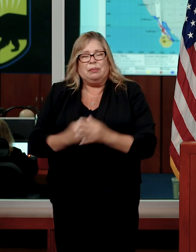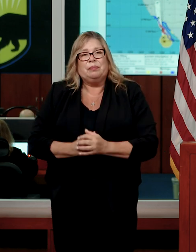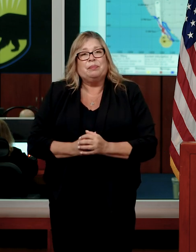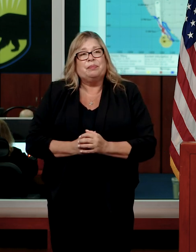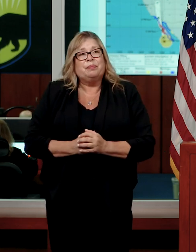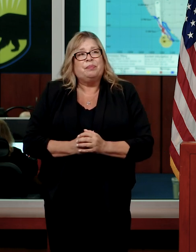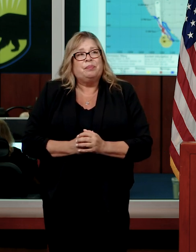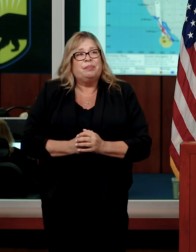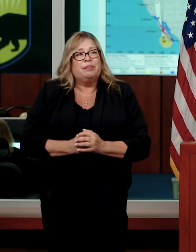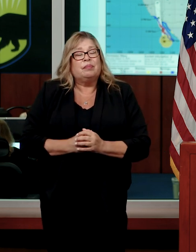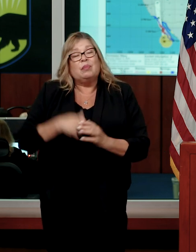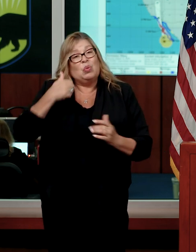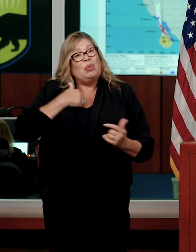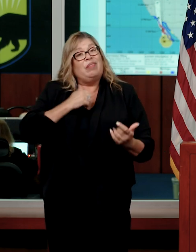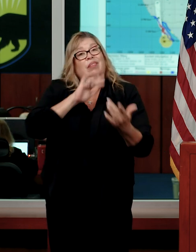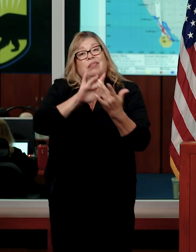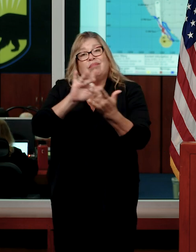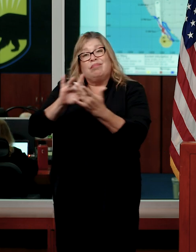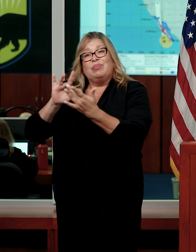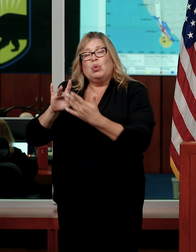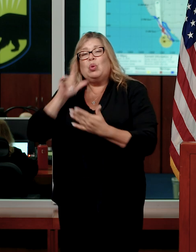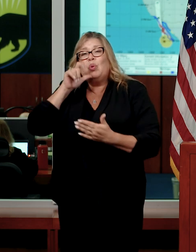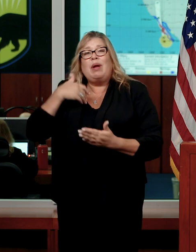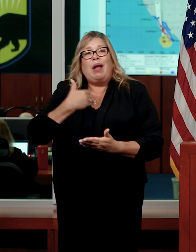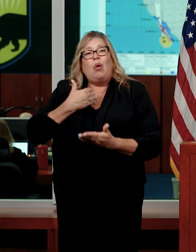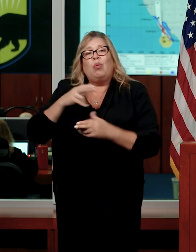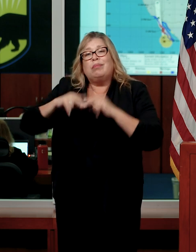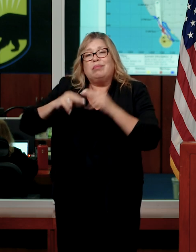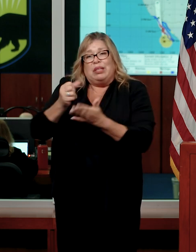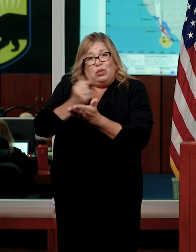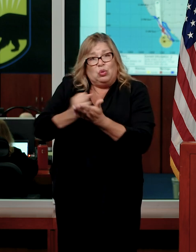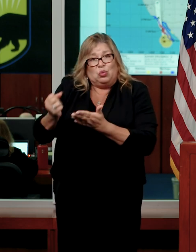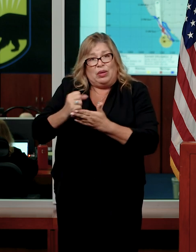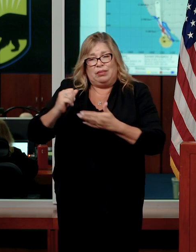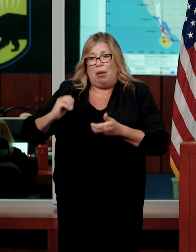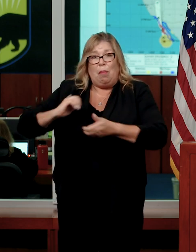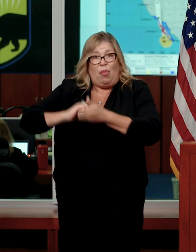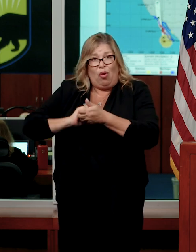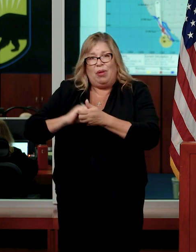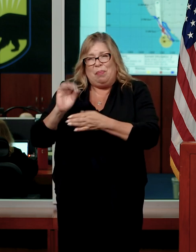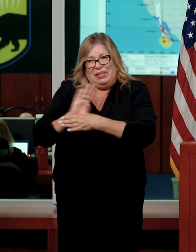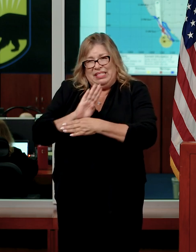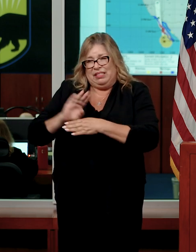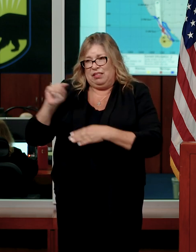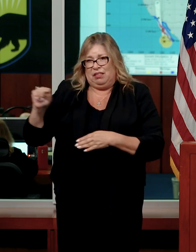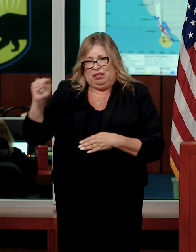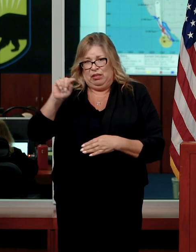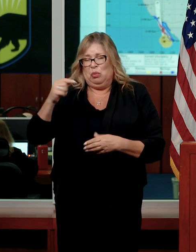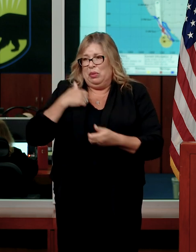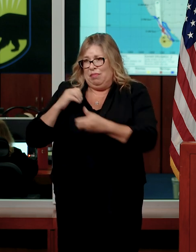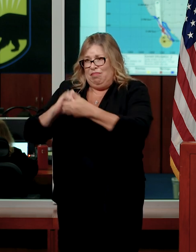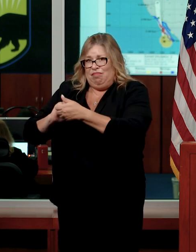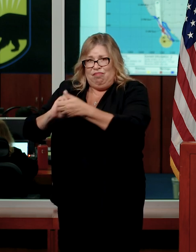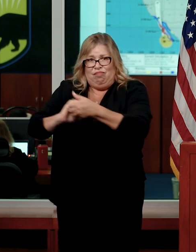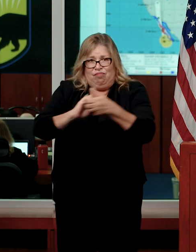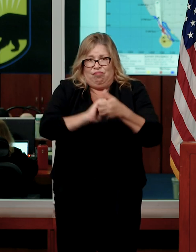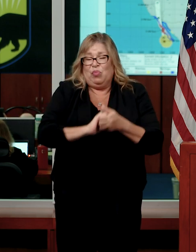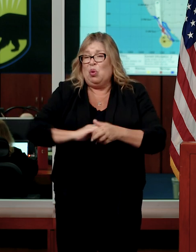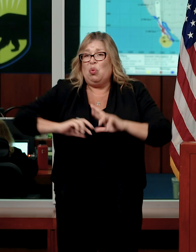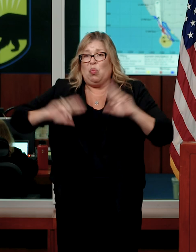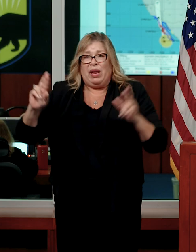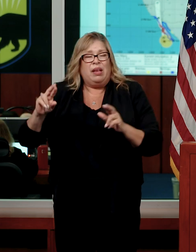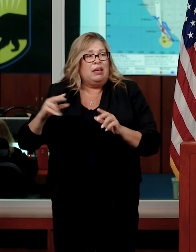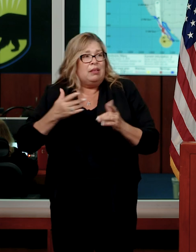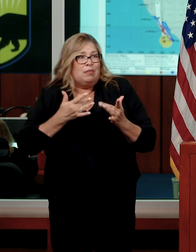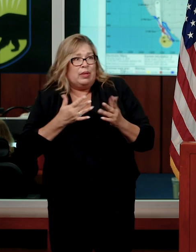construction contracting industry partners, and we have several large, medium, and small business enterprises on standby ready